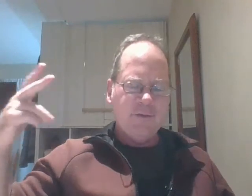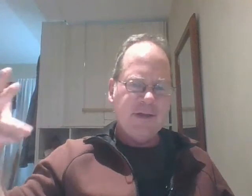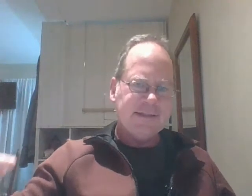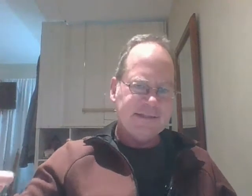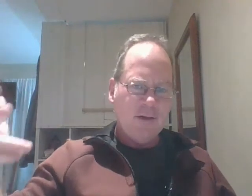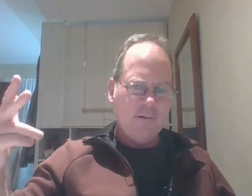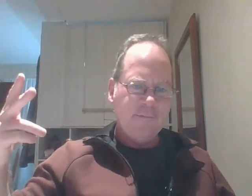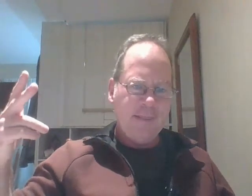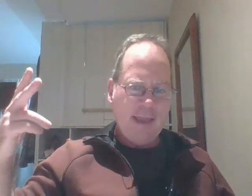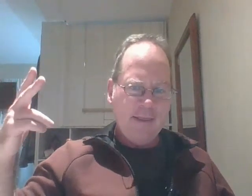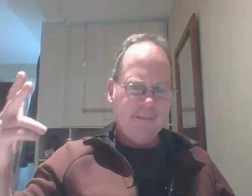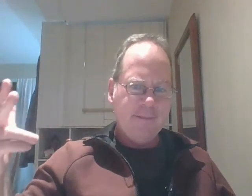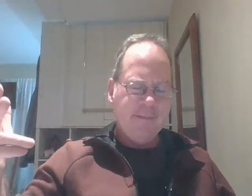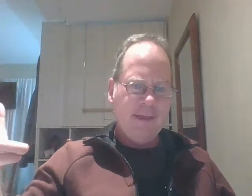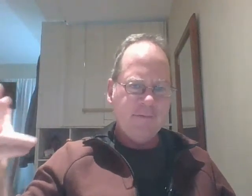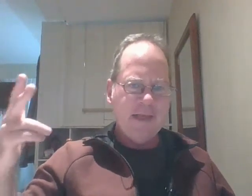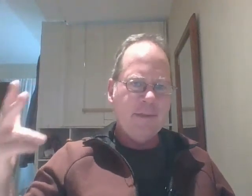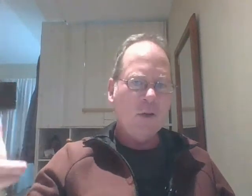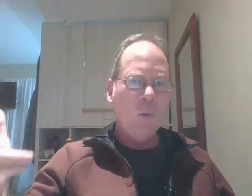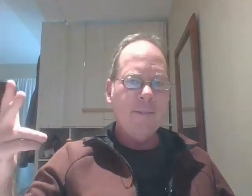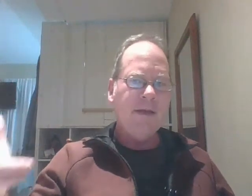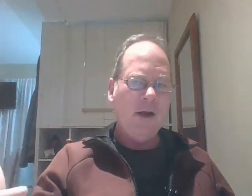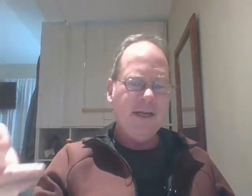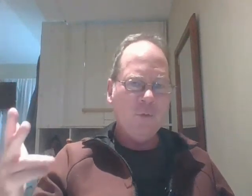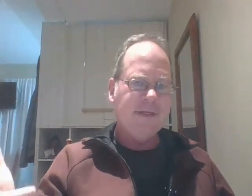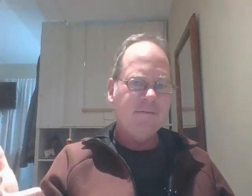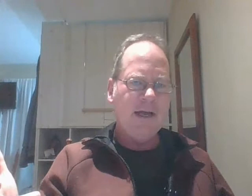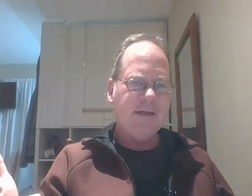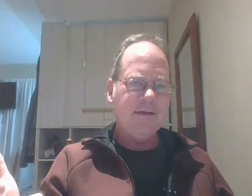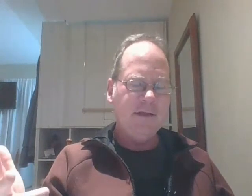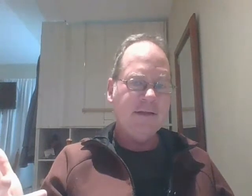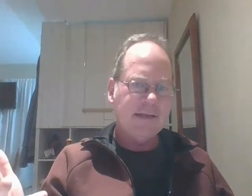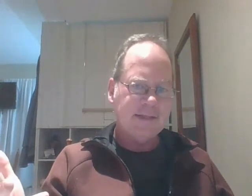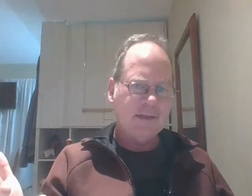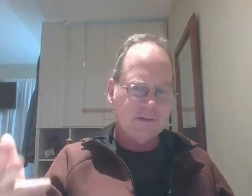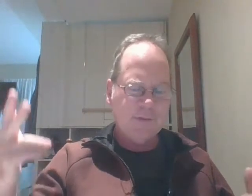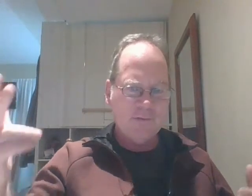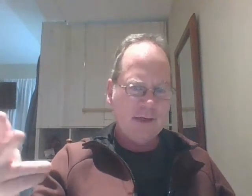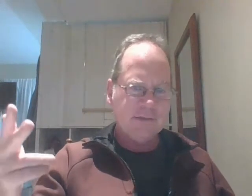itself the everyday men and women are equally divided in the united states i'll just speak for the united states